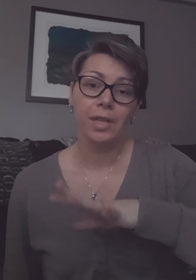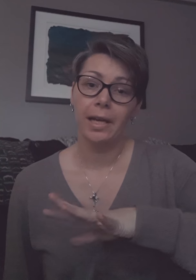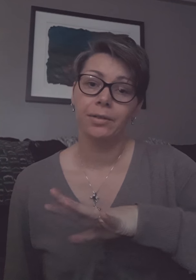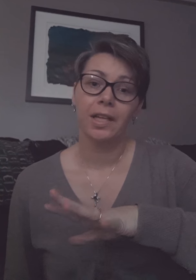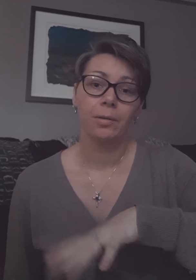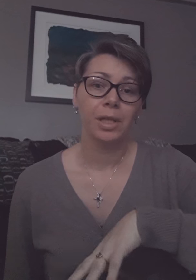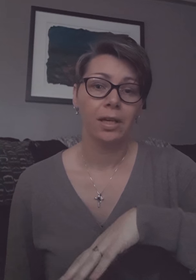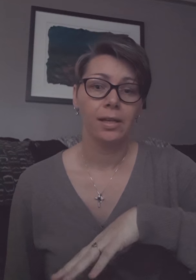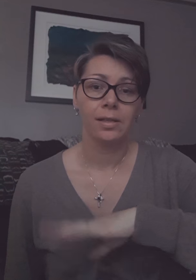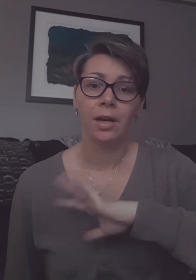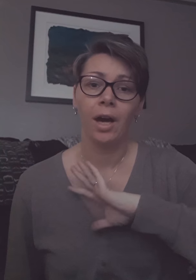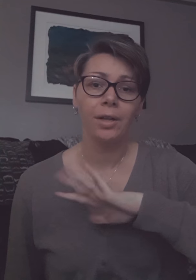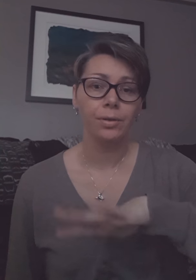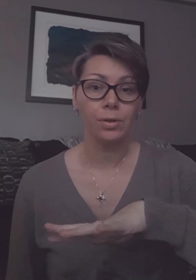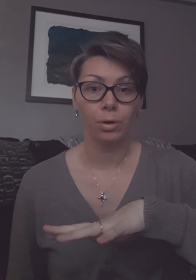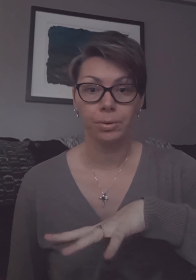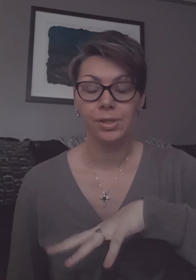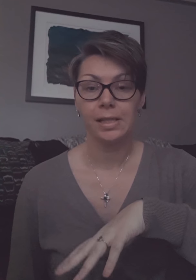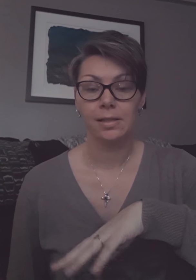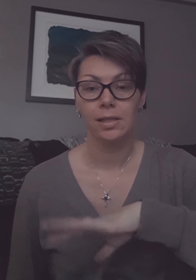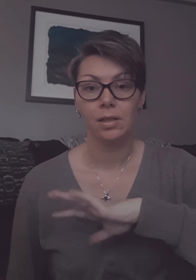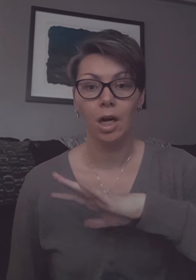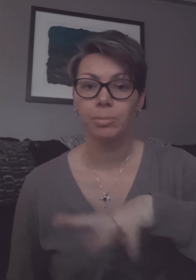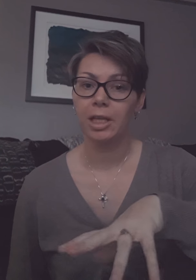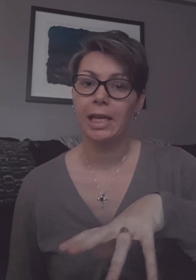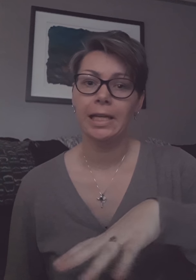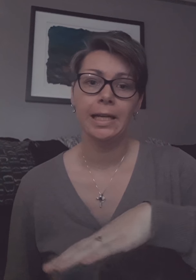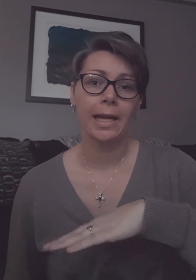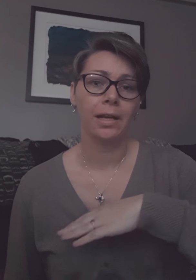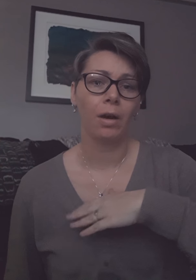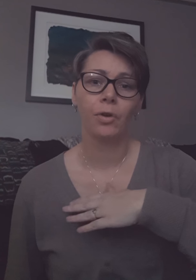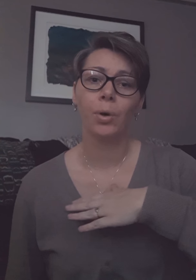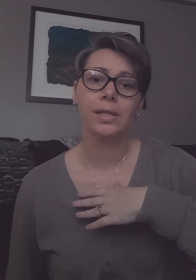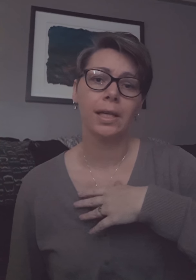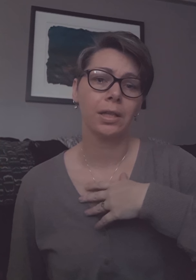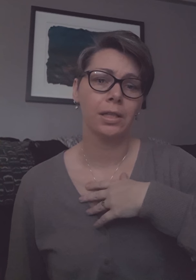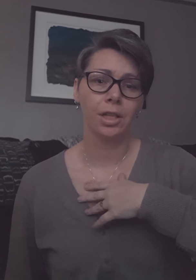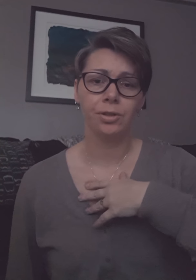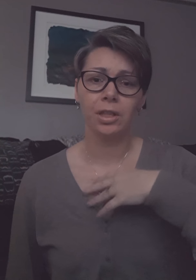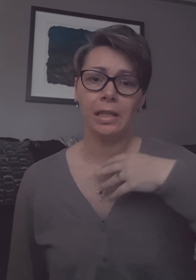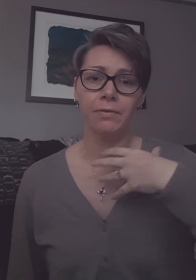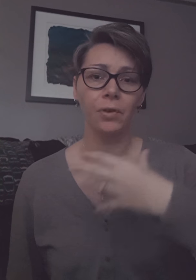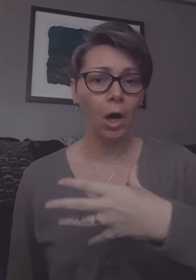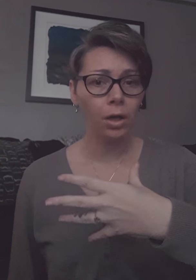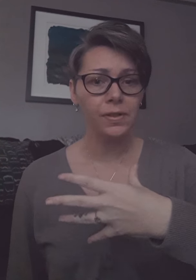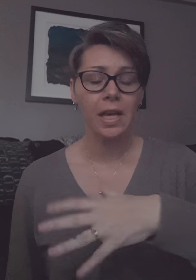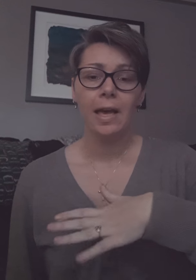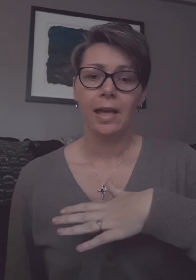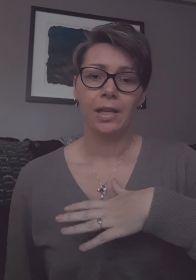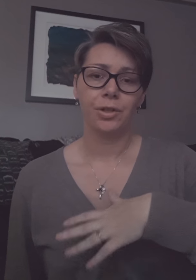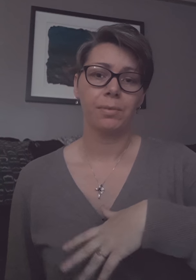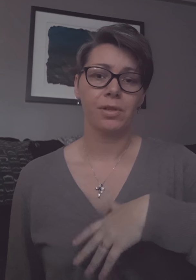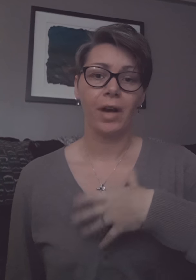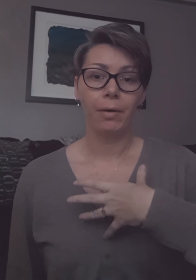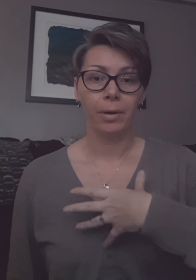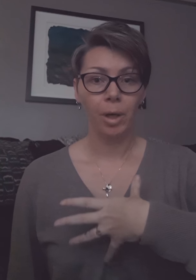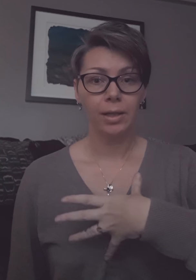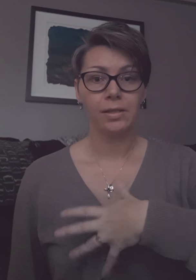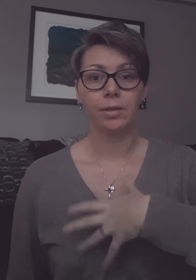that out there because I know this whole process is complicated and of course it continually evolves in terms of how our bodies are